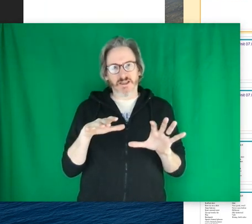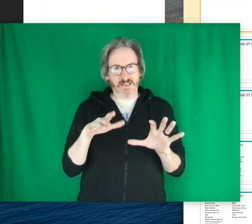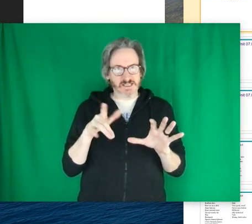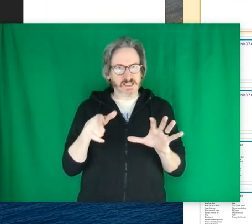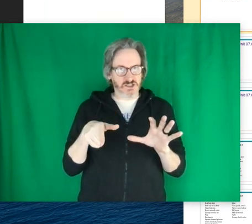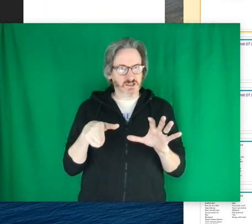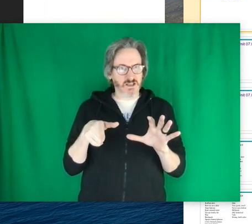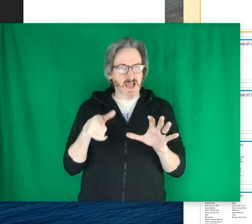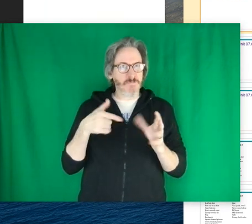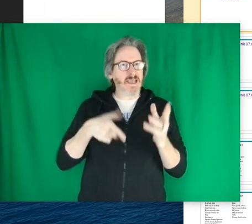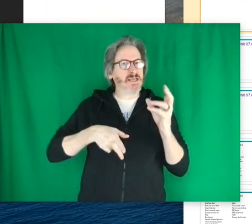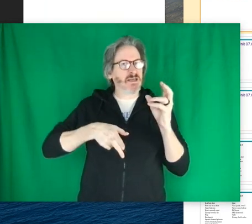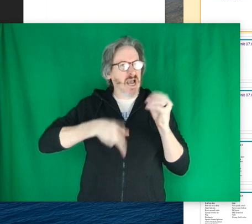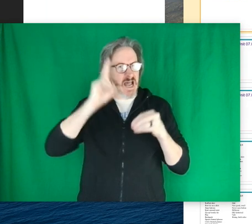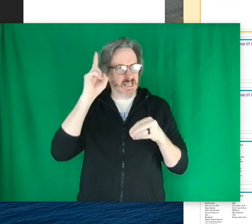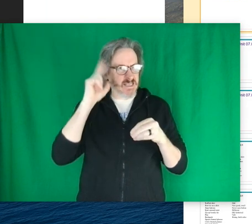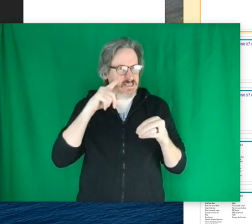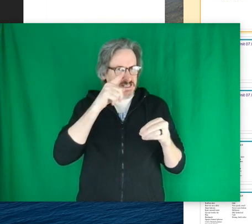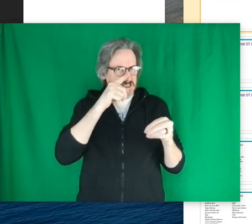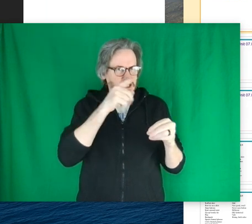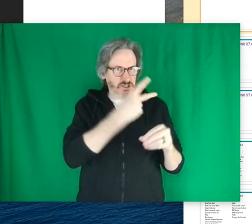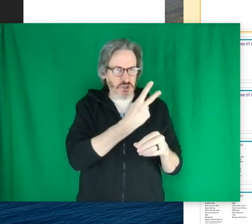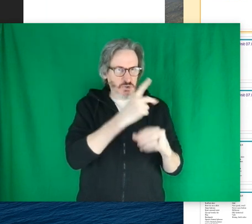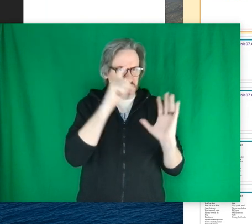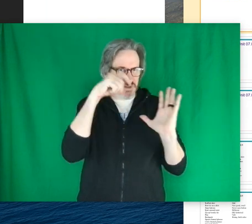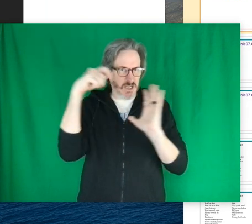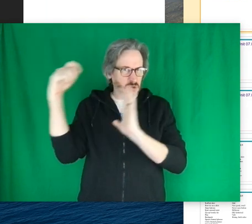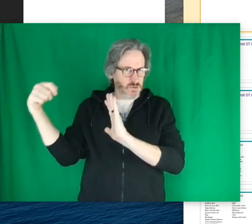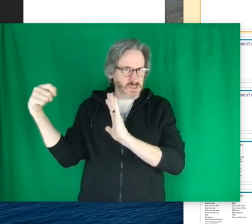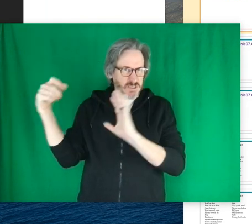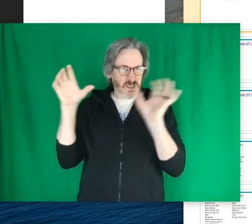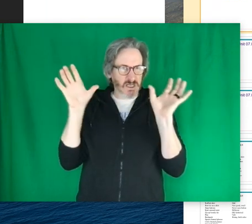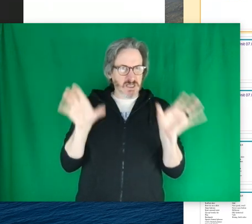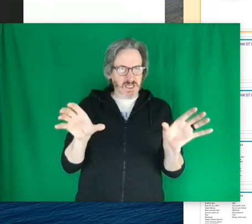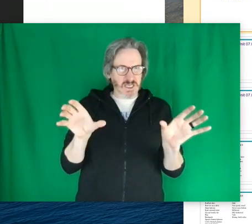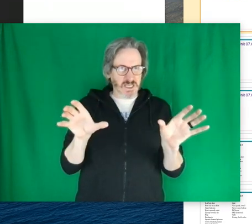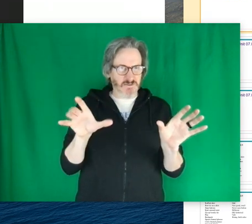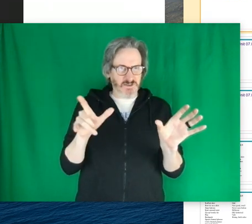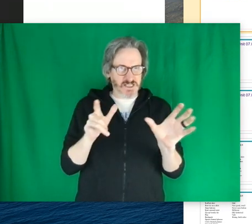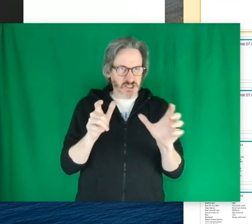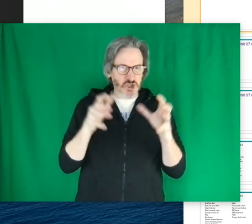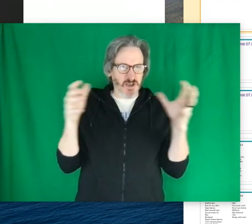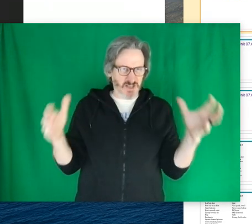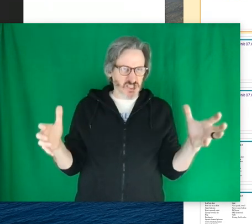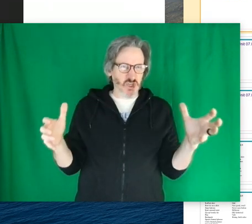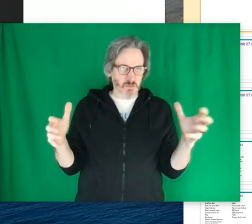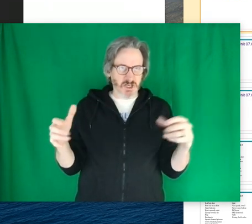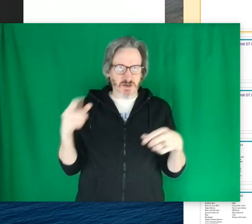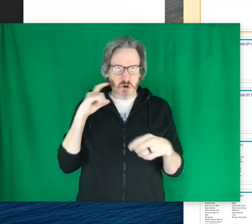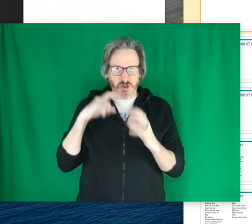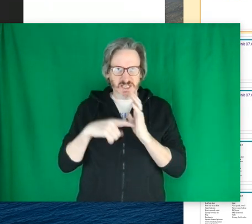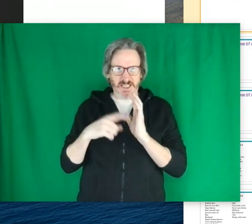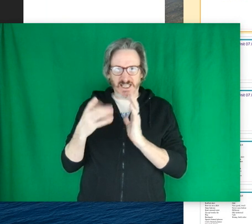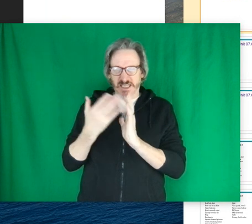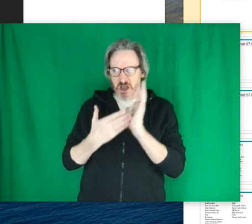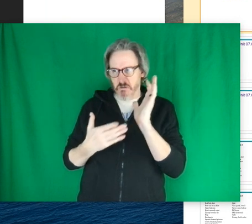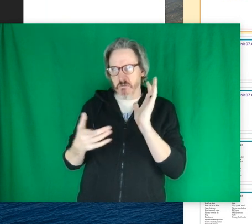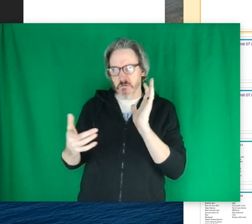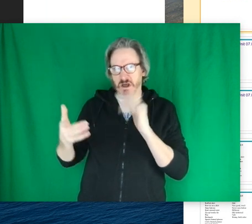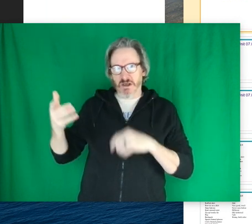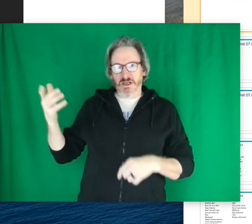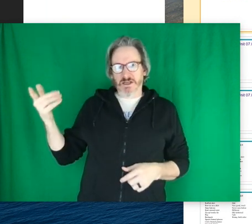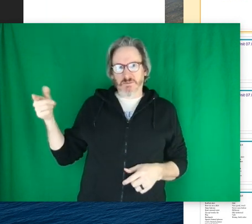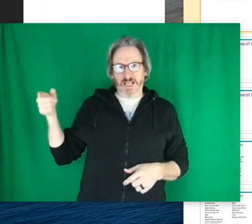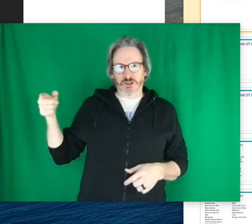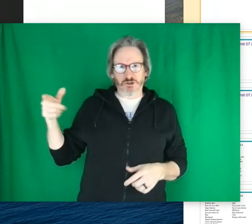understand that this is... I may cut this into two videos if it's too much. I'm noticing that some